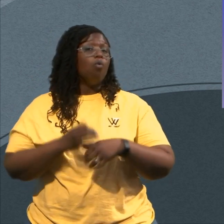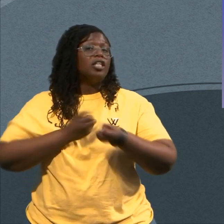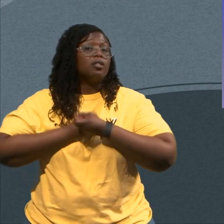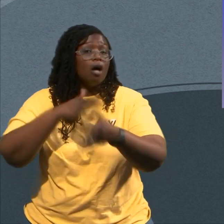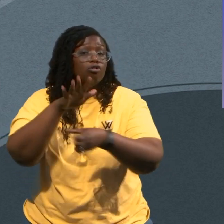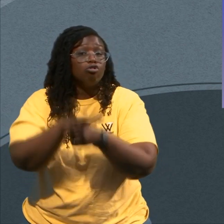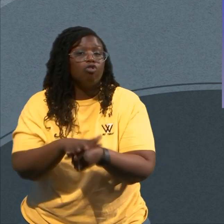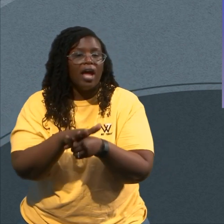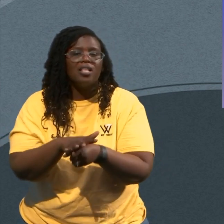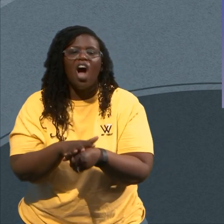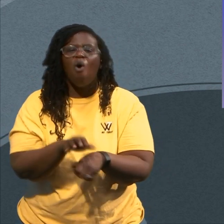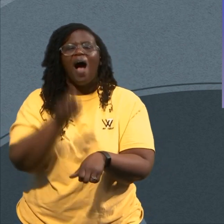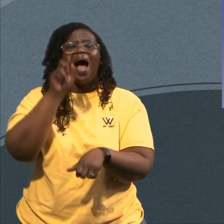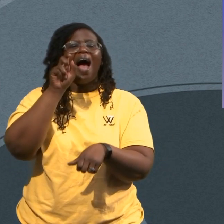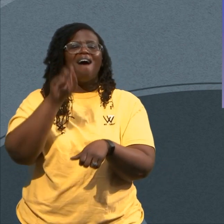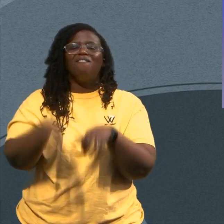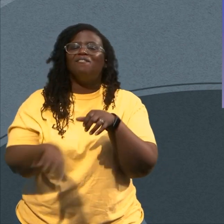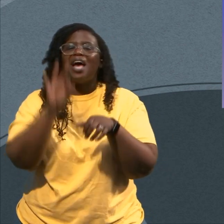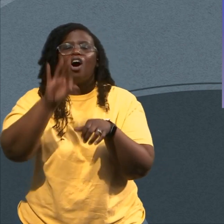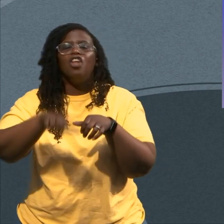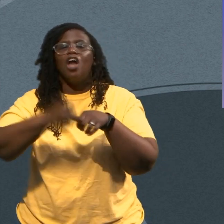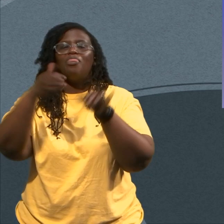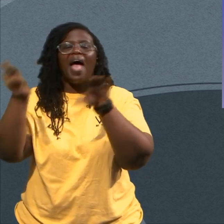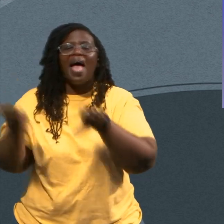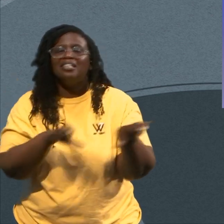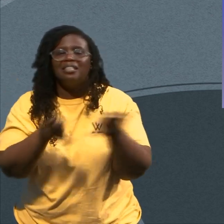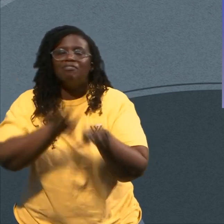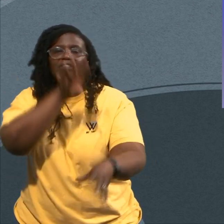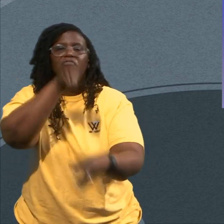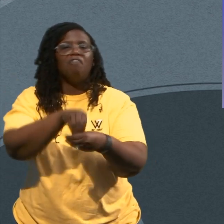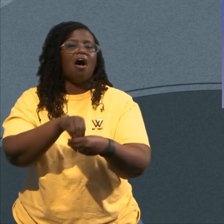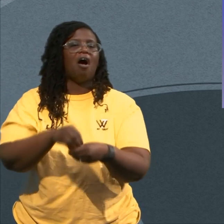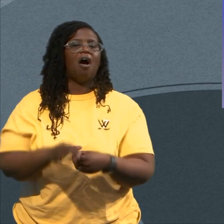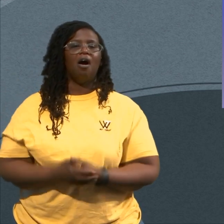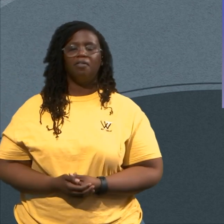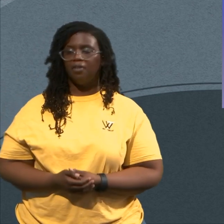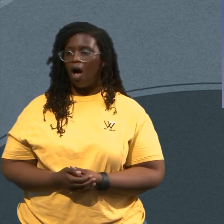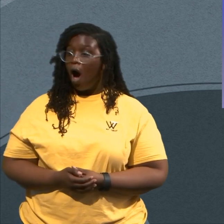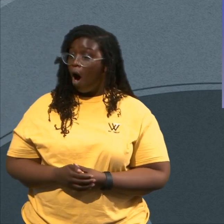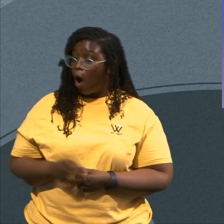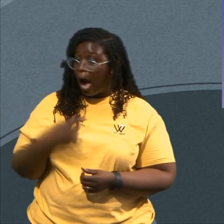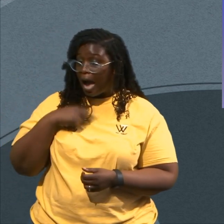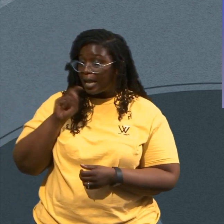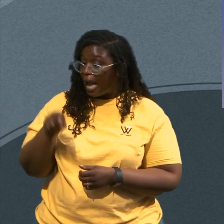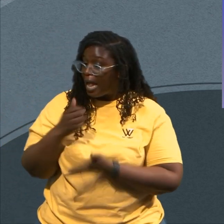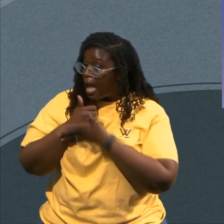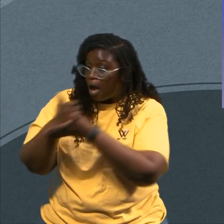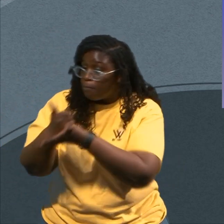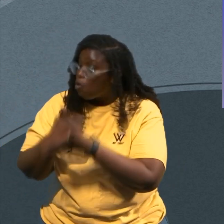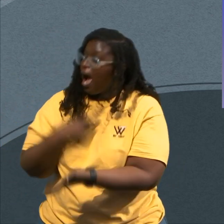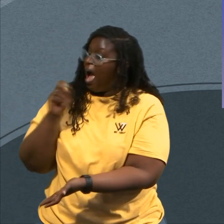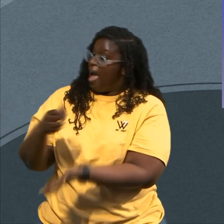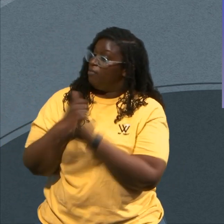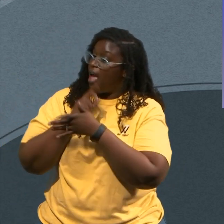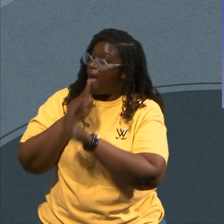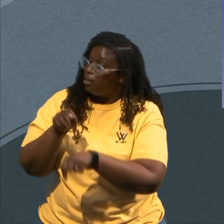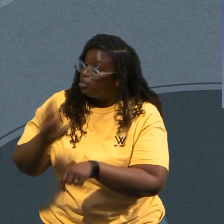Causing My Stress Is I Gotta Feel Like I Got To Be The Answer To Everything Can I Tell You I'm Almost Done